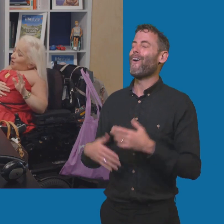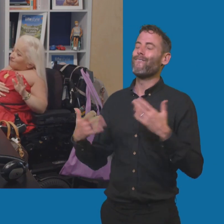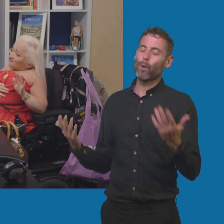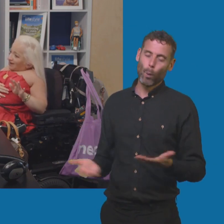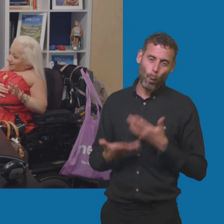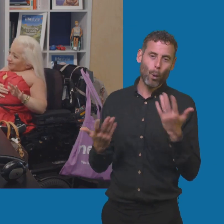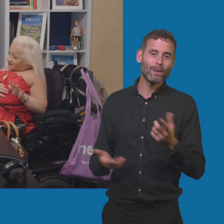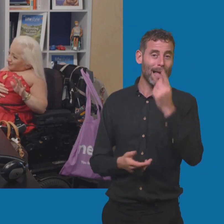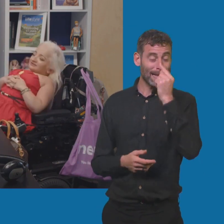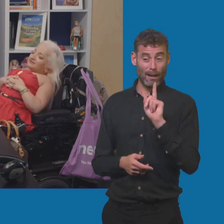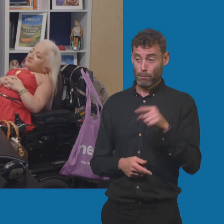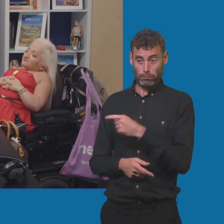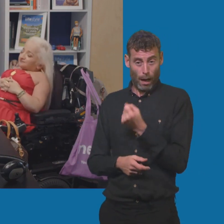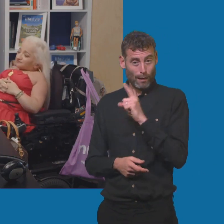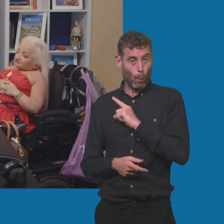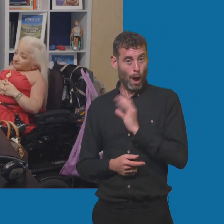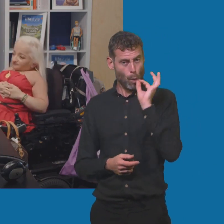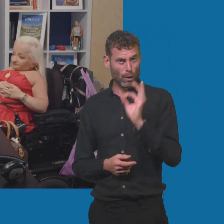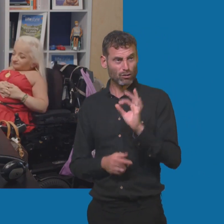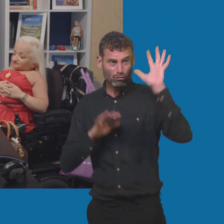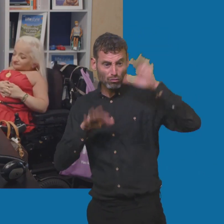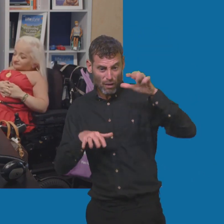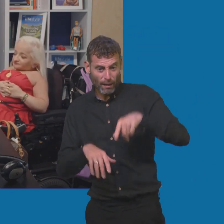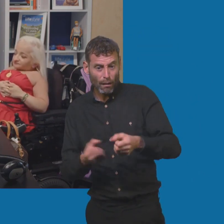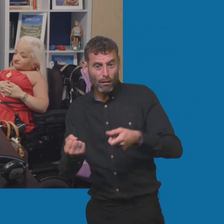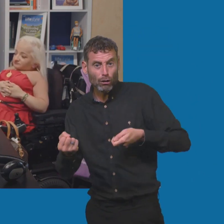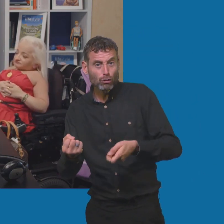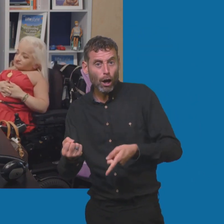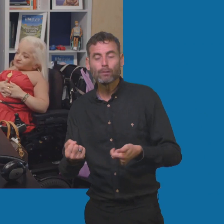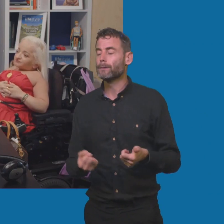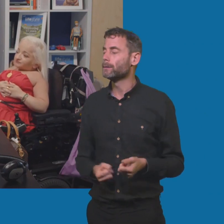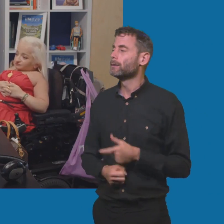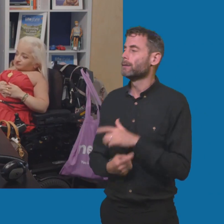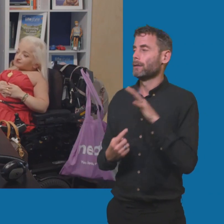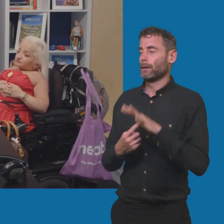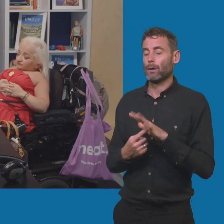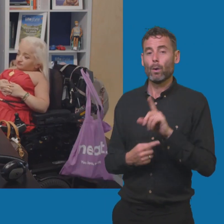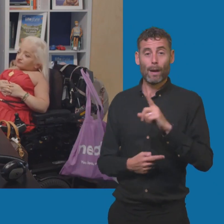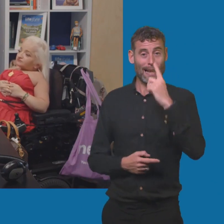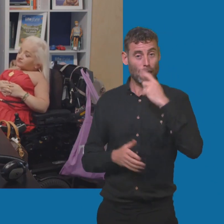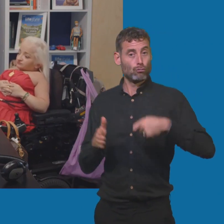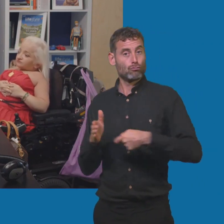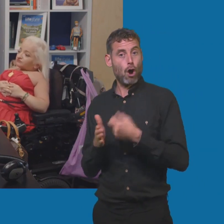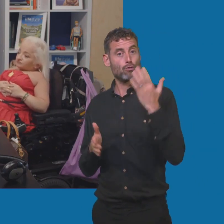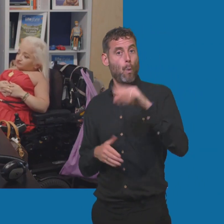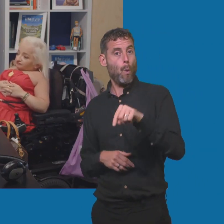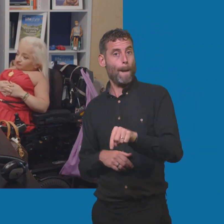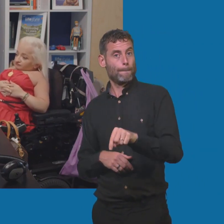ask if you don't know. But yeah, so I think the most important question to start with is can you charge at home? Because that changes things quite